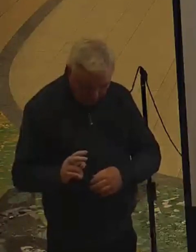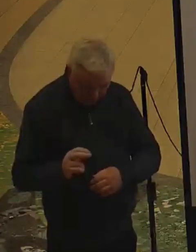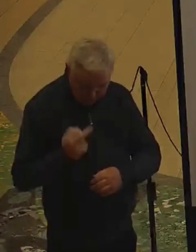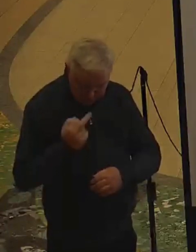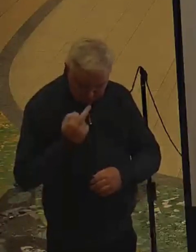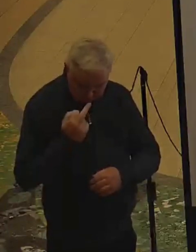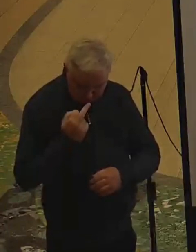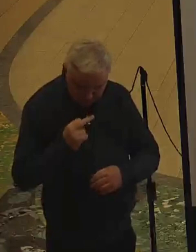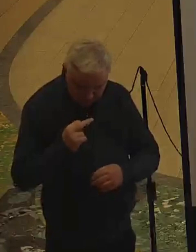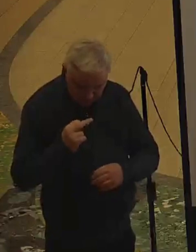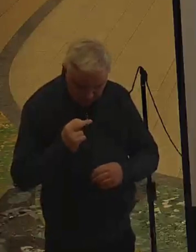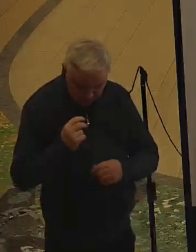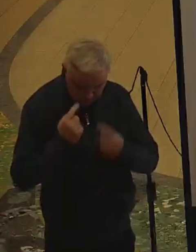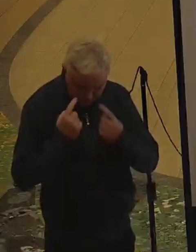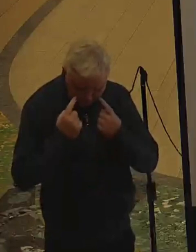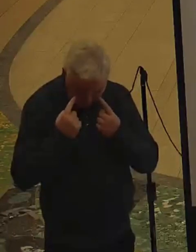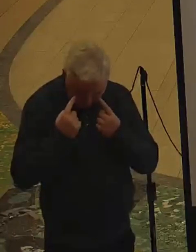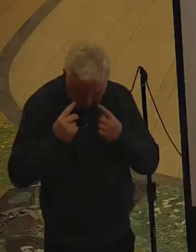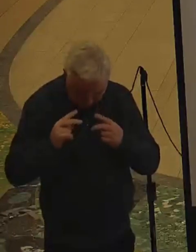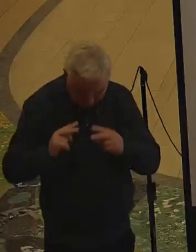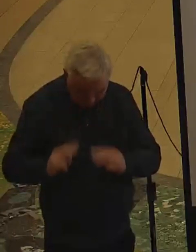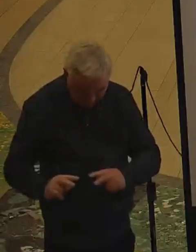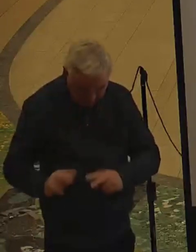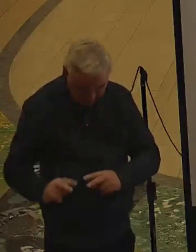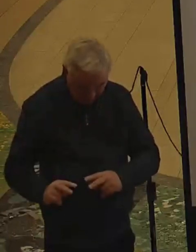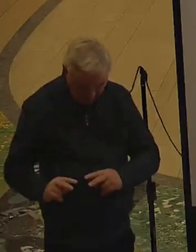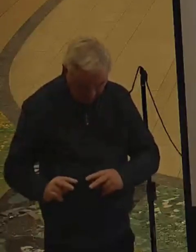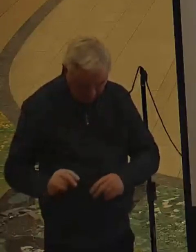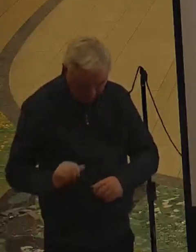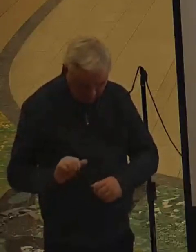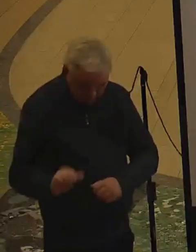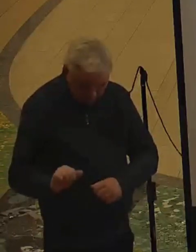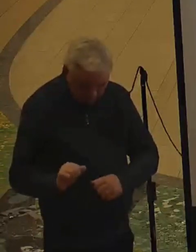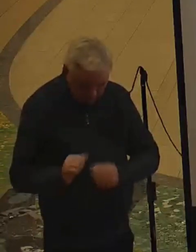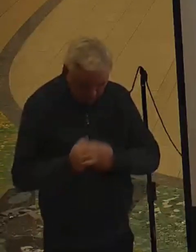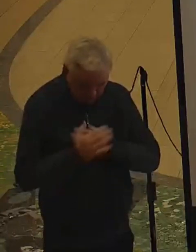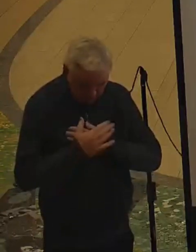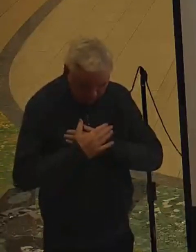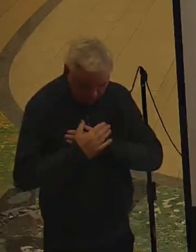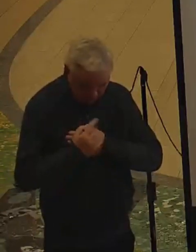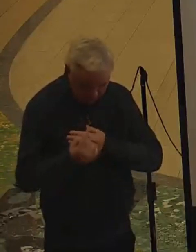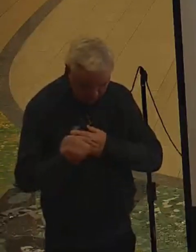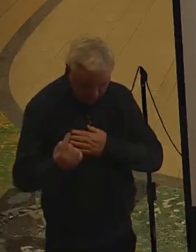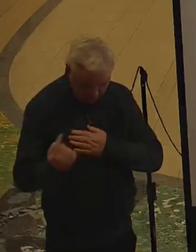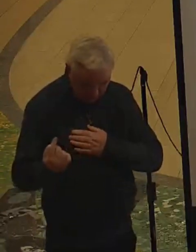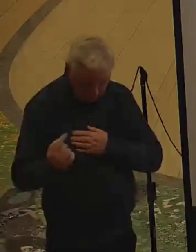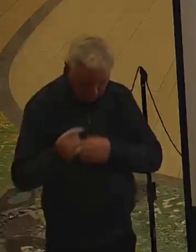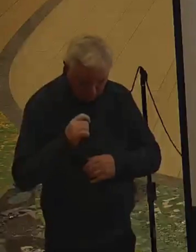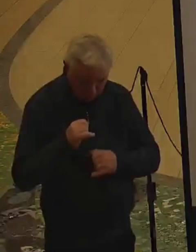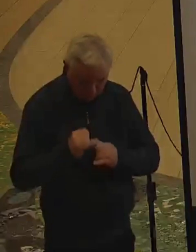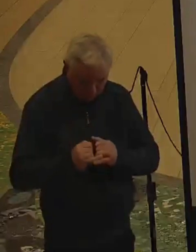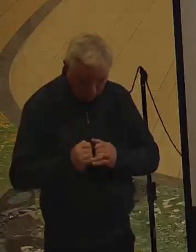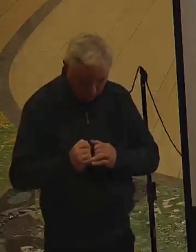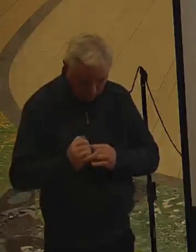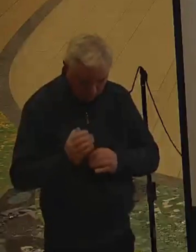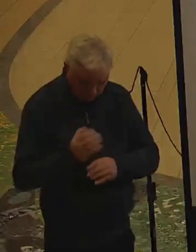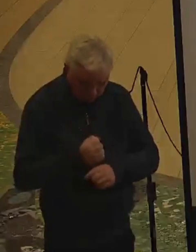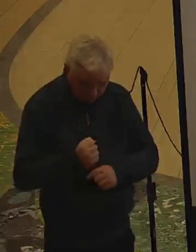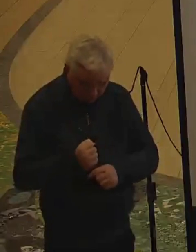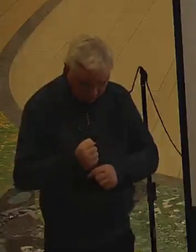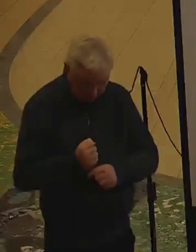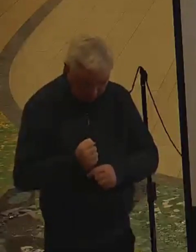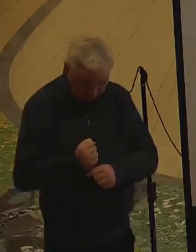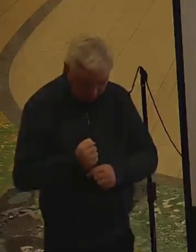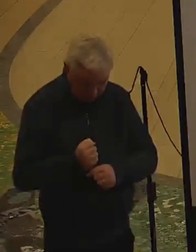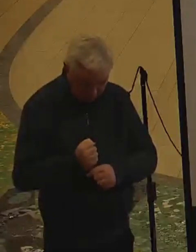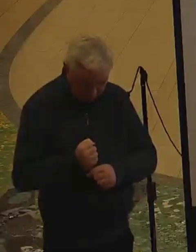and identify their loved ones who